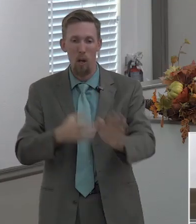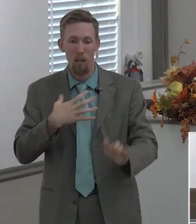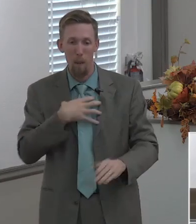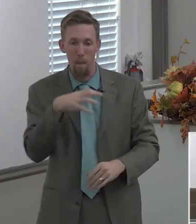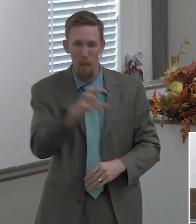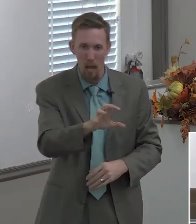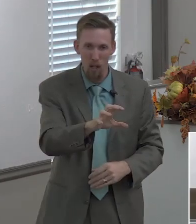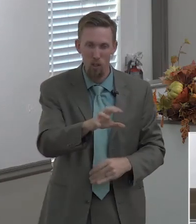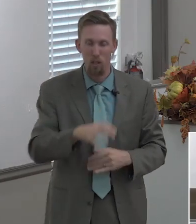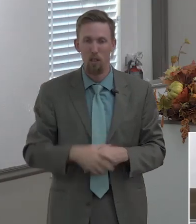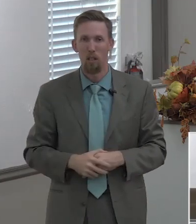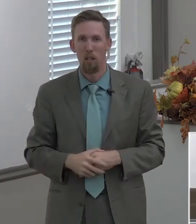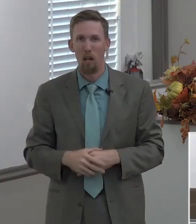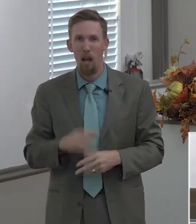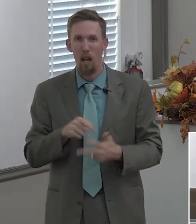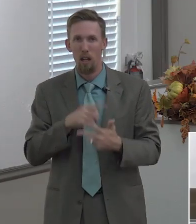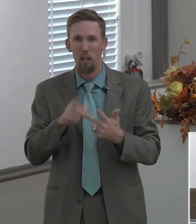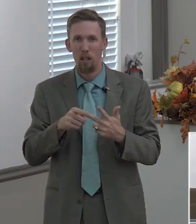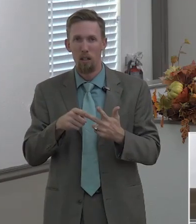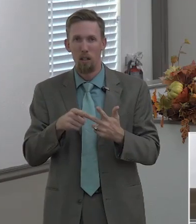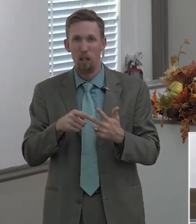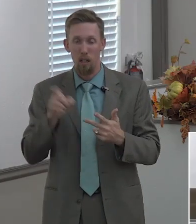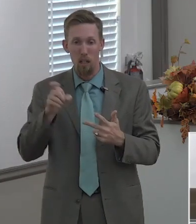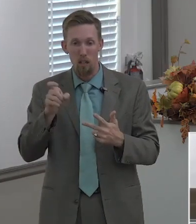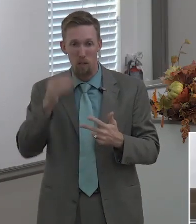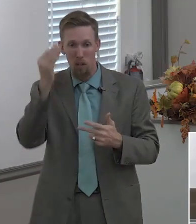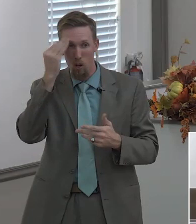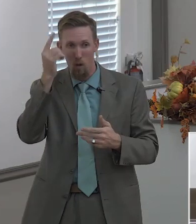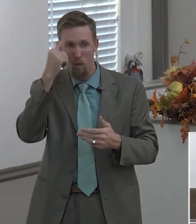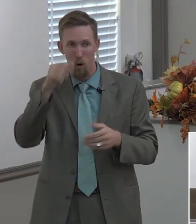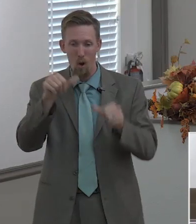church needs to be thirdly known for her altar